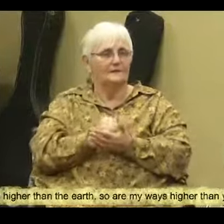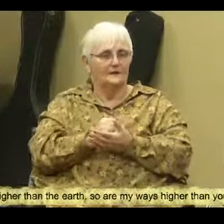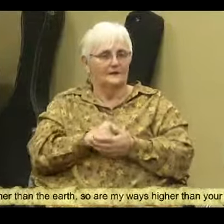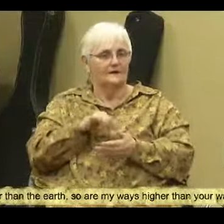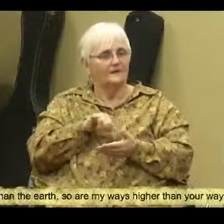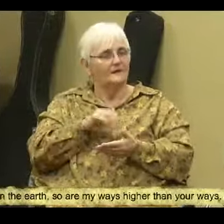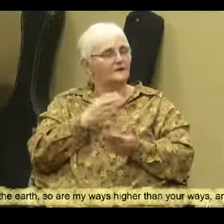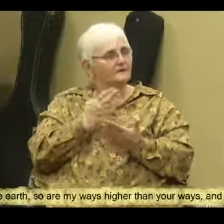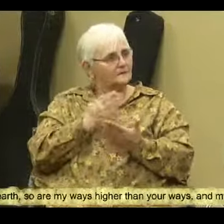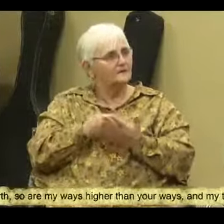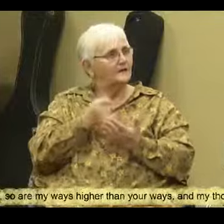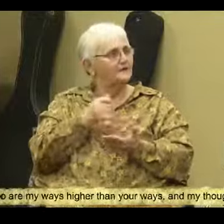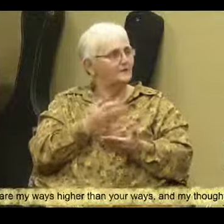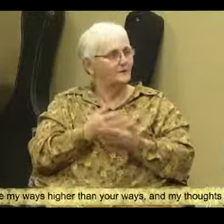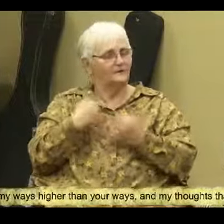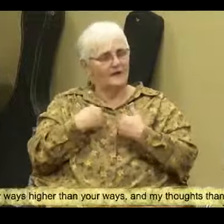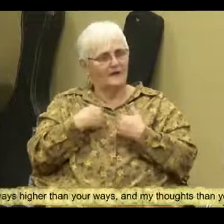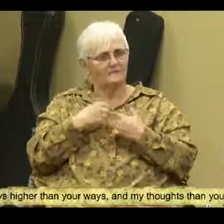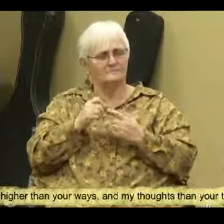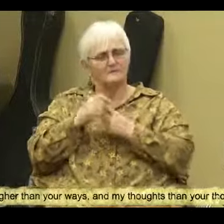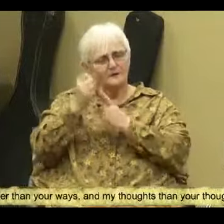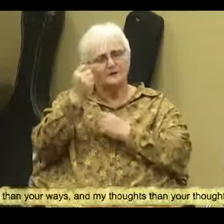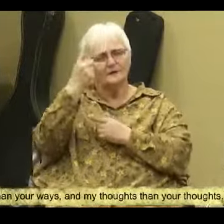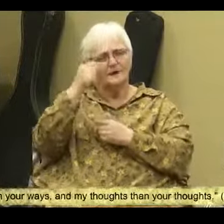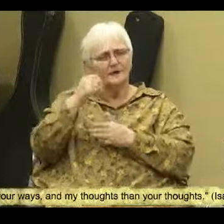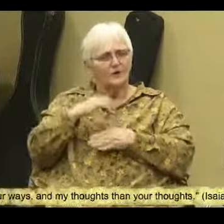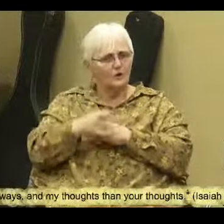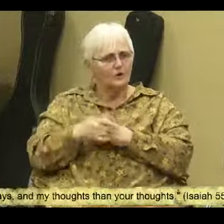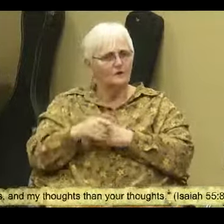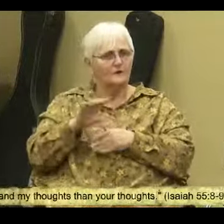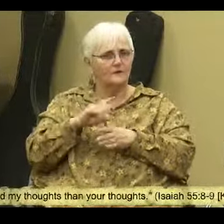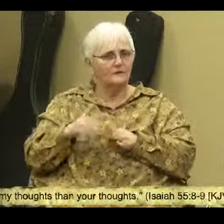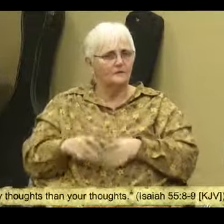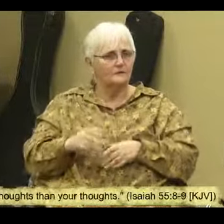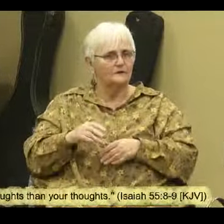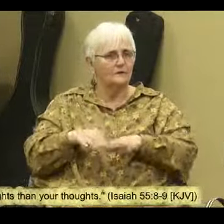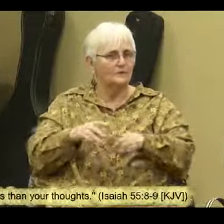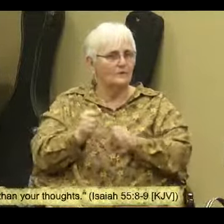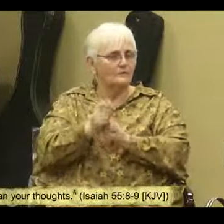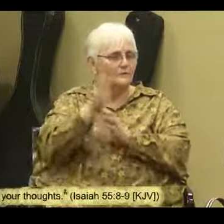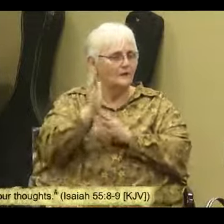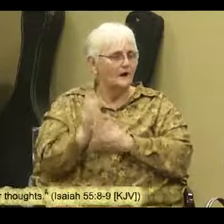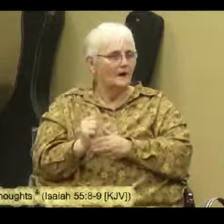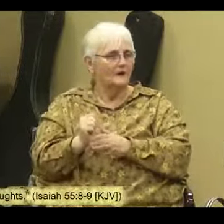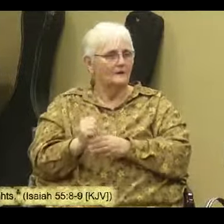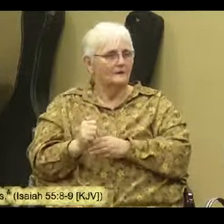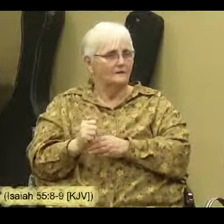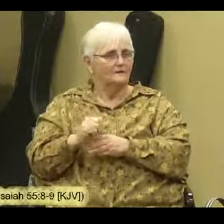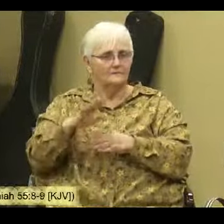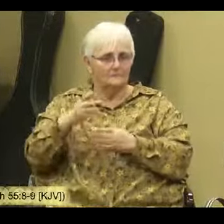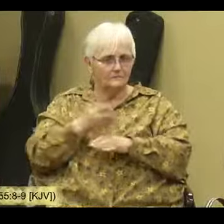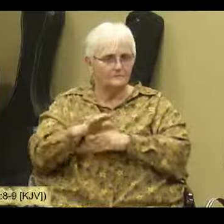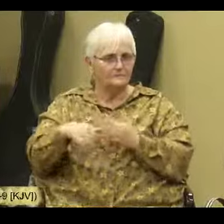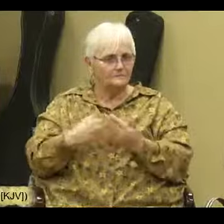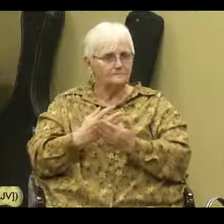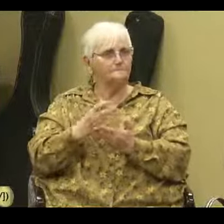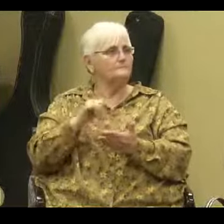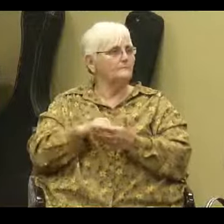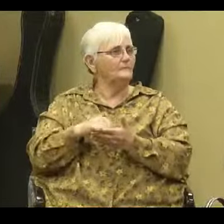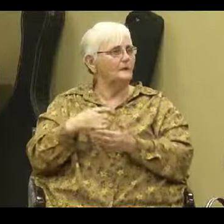good, too. Have the revelation of early in Christianity. So, after all that, I'd like to start with